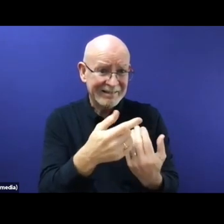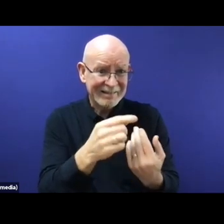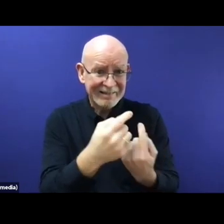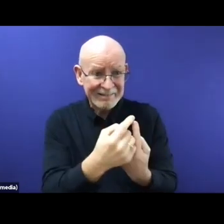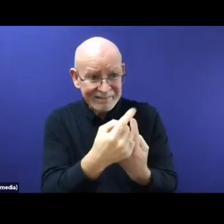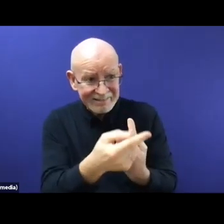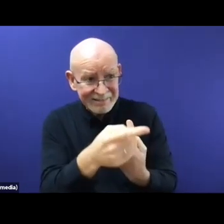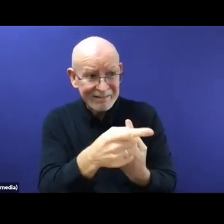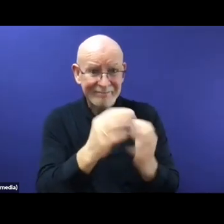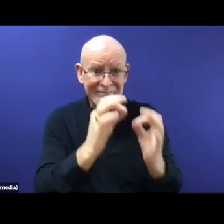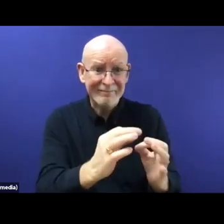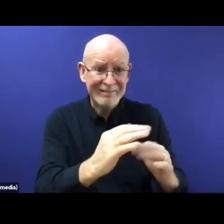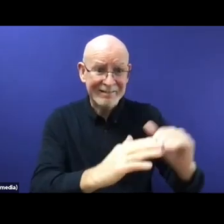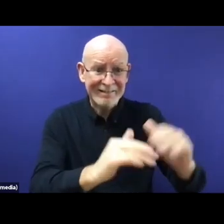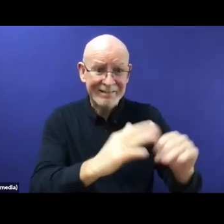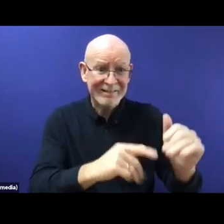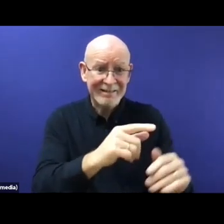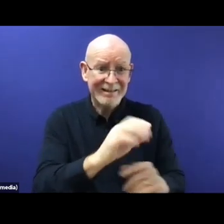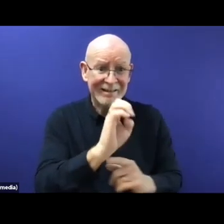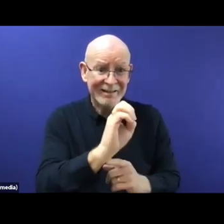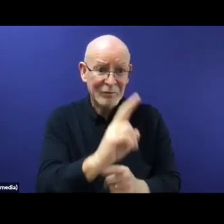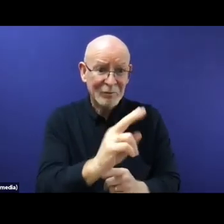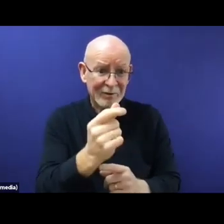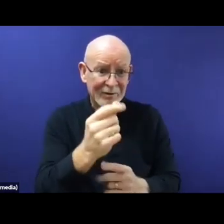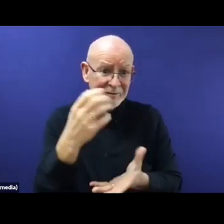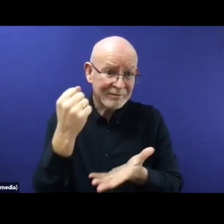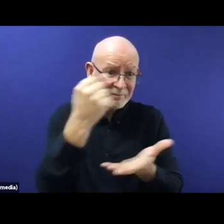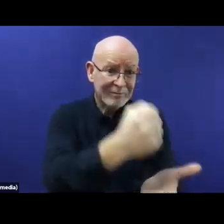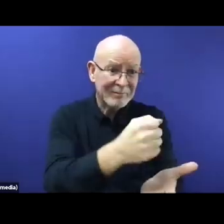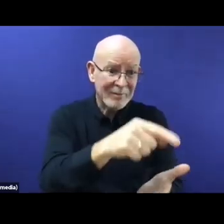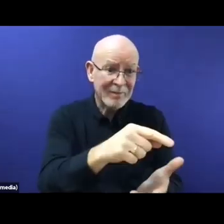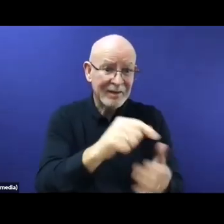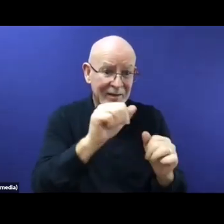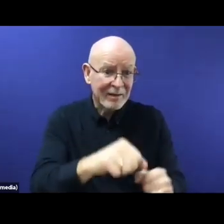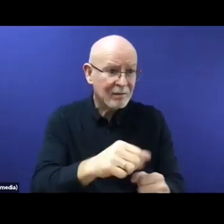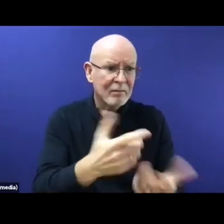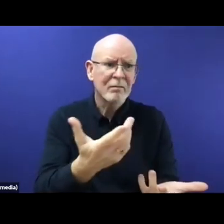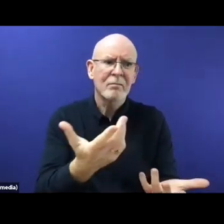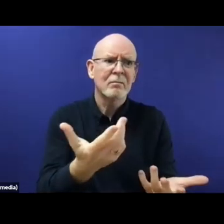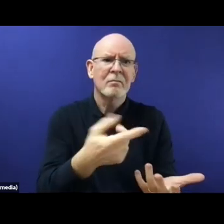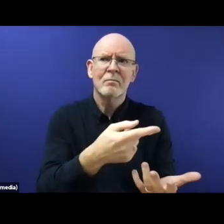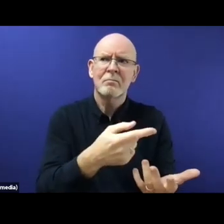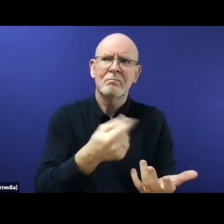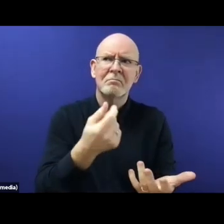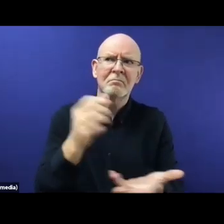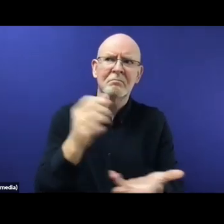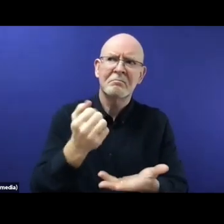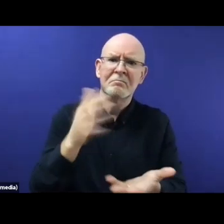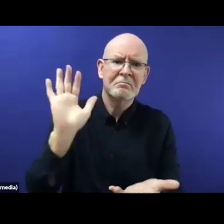dynamic between the governance within Bosnia and Herzegovina, and you have resentment and fear among